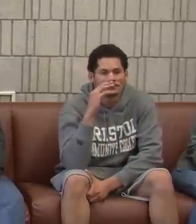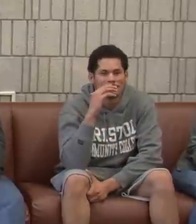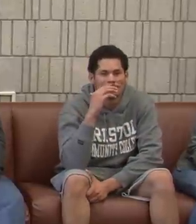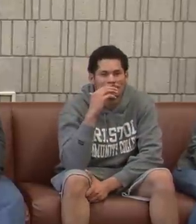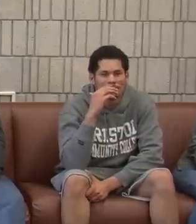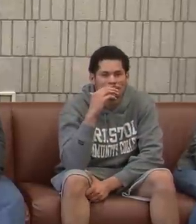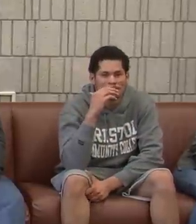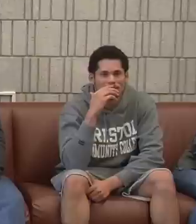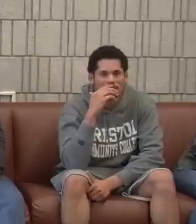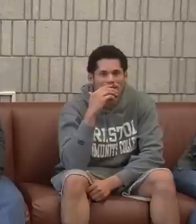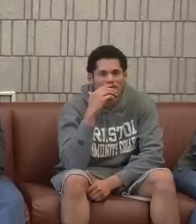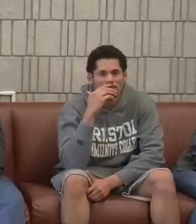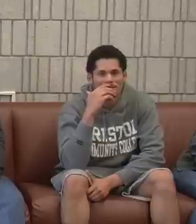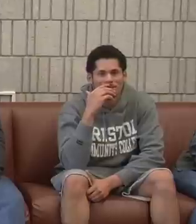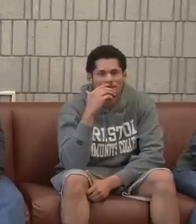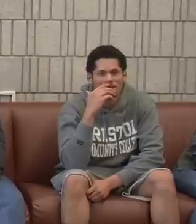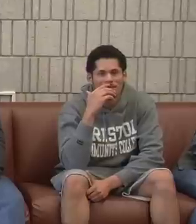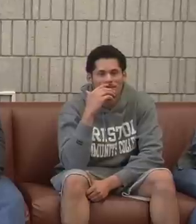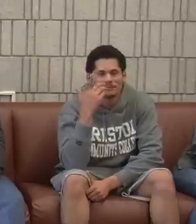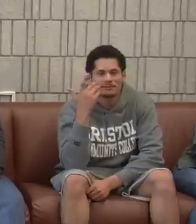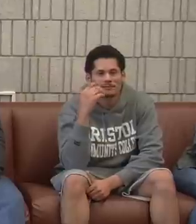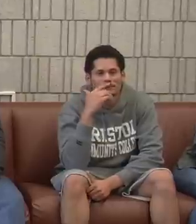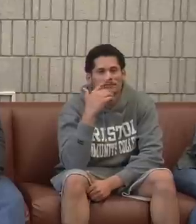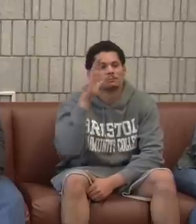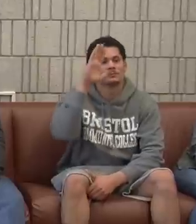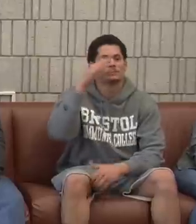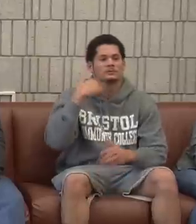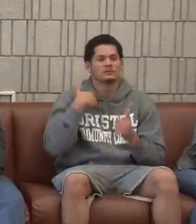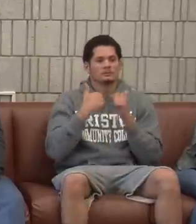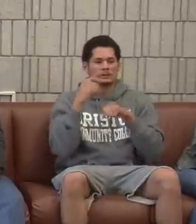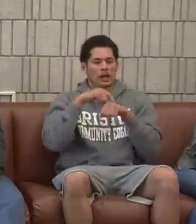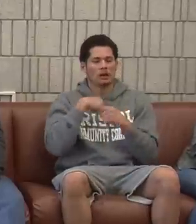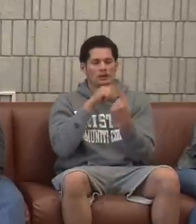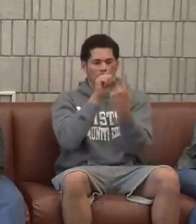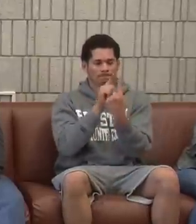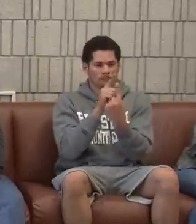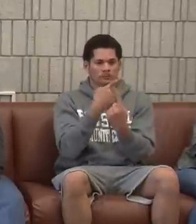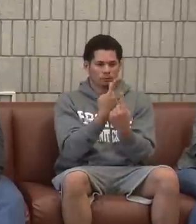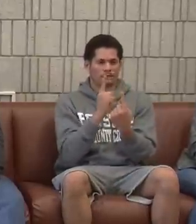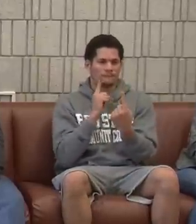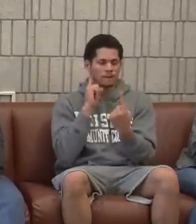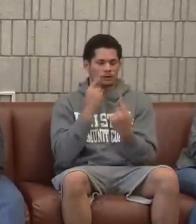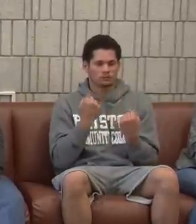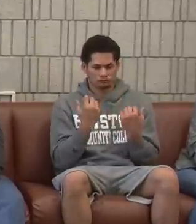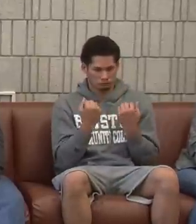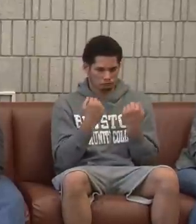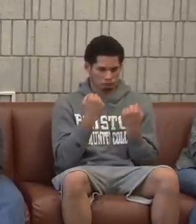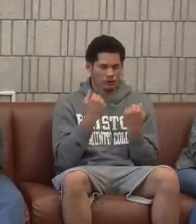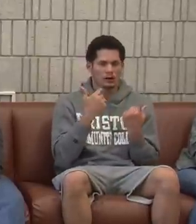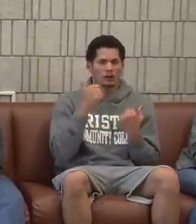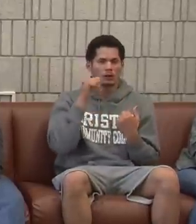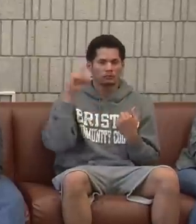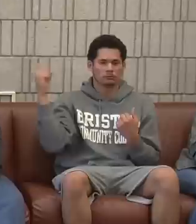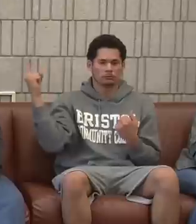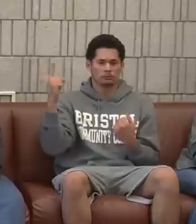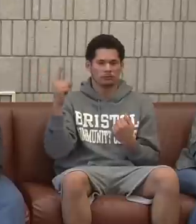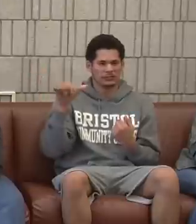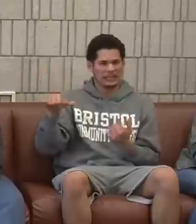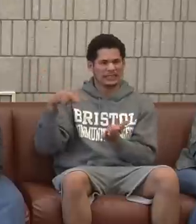It's happened to me here. It's happened to me outside of here as well. And many times when I'm talking to another deaf person, we're signing to each other.